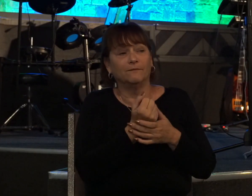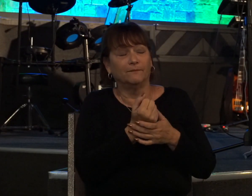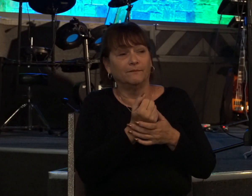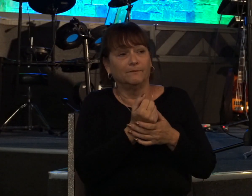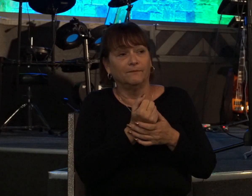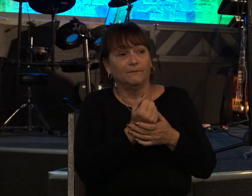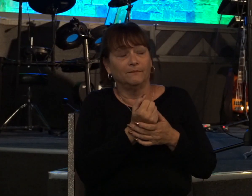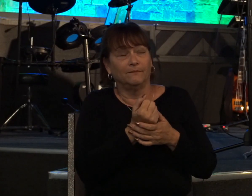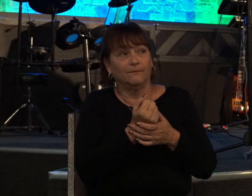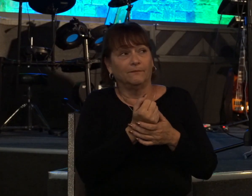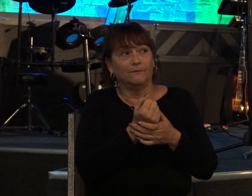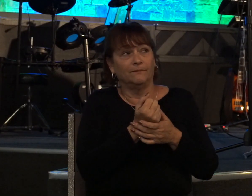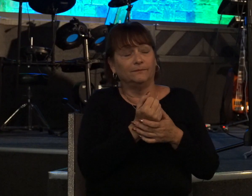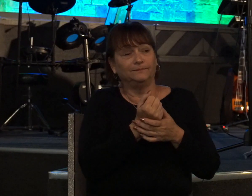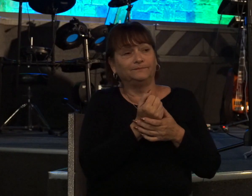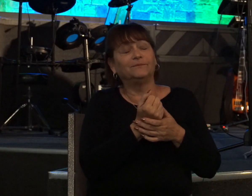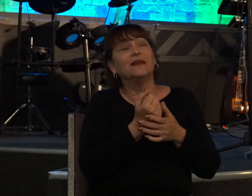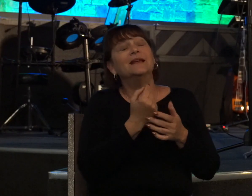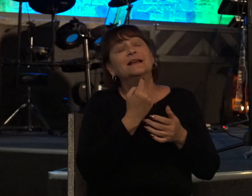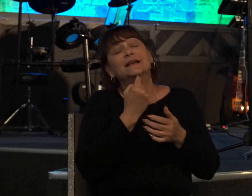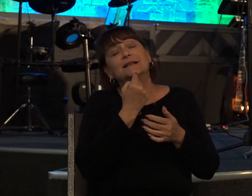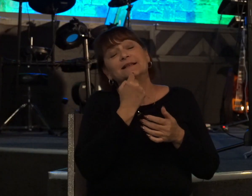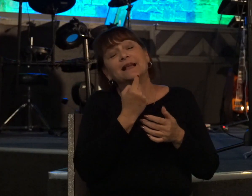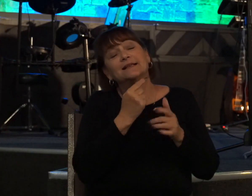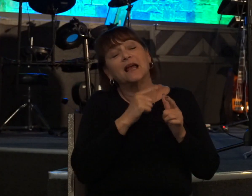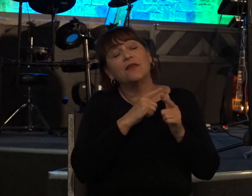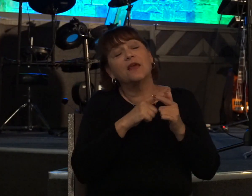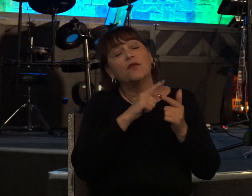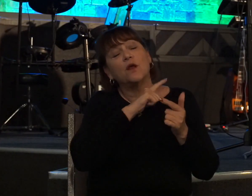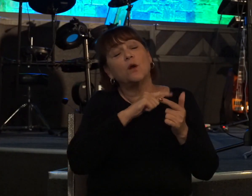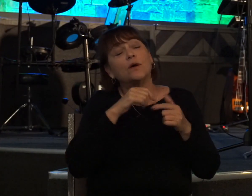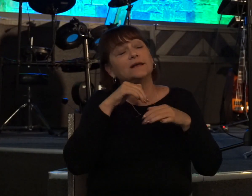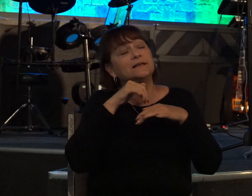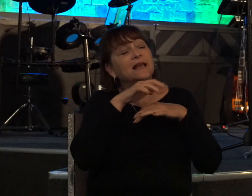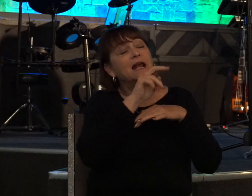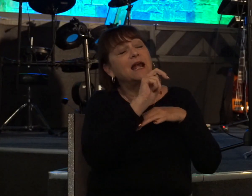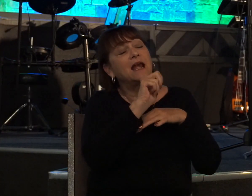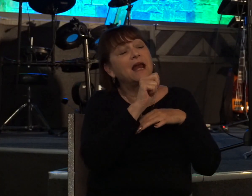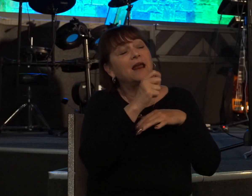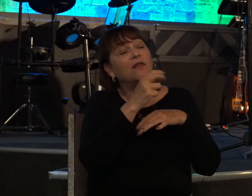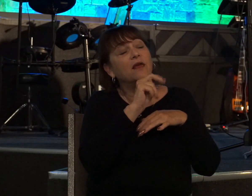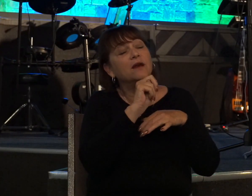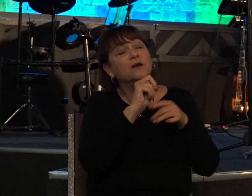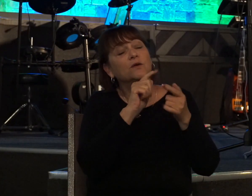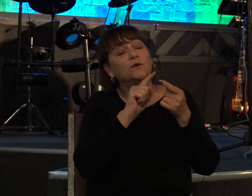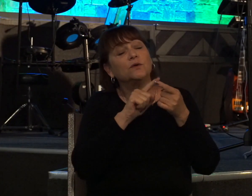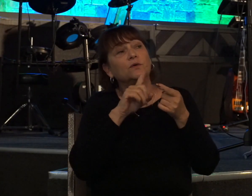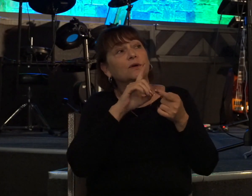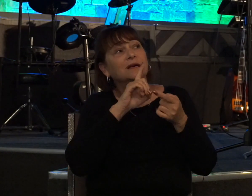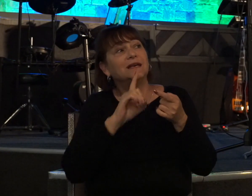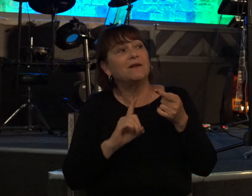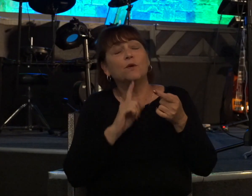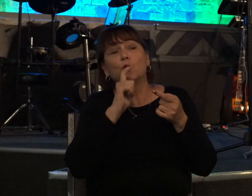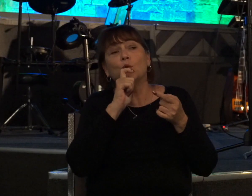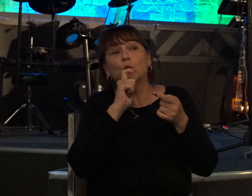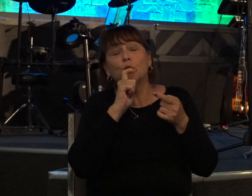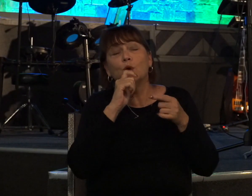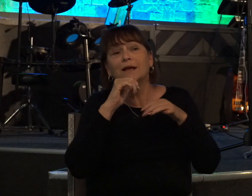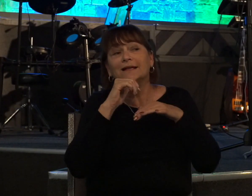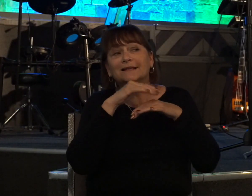it starts out and it says then the lord sent nathan to david okay who sent nathan to david